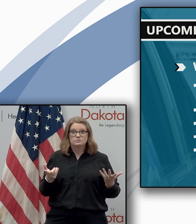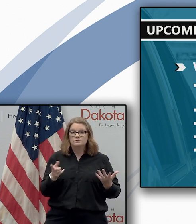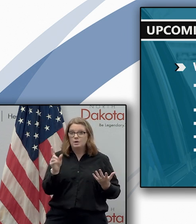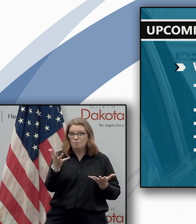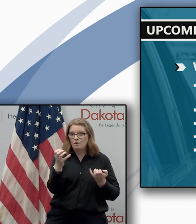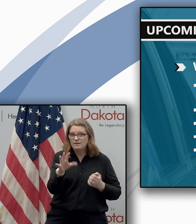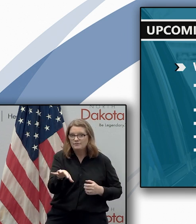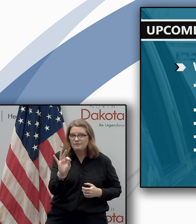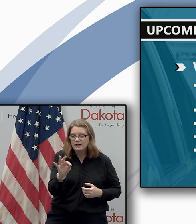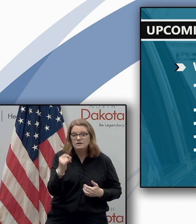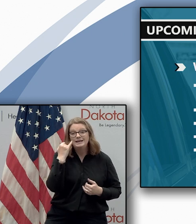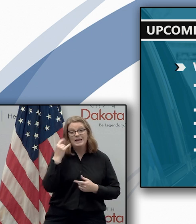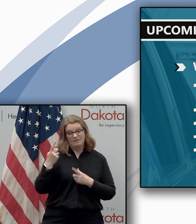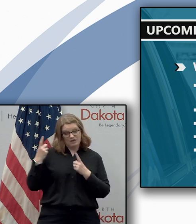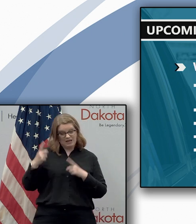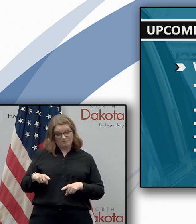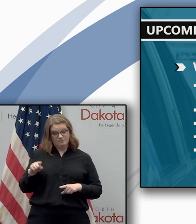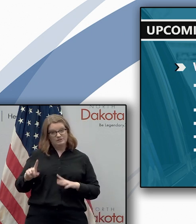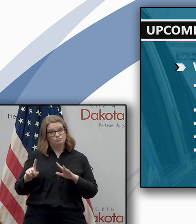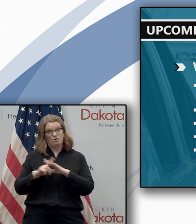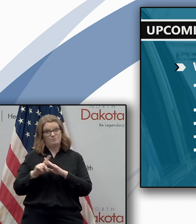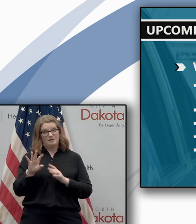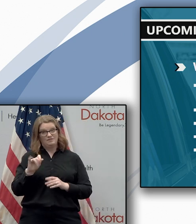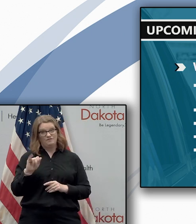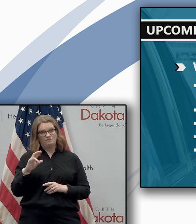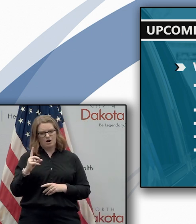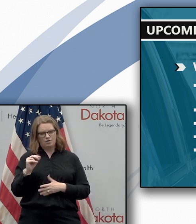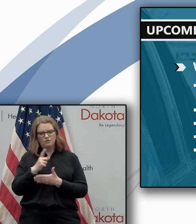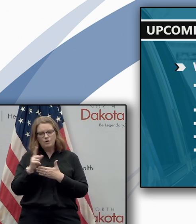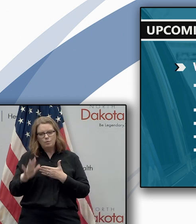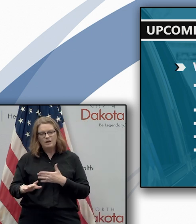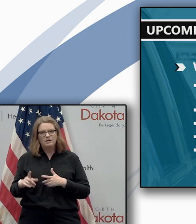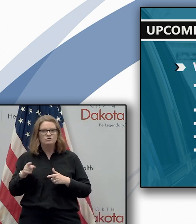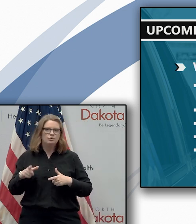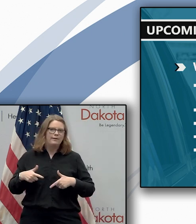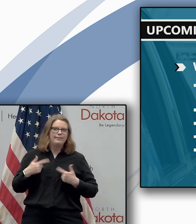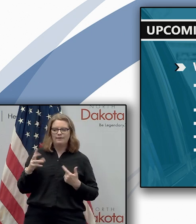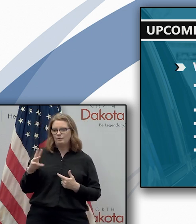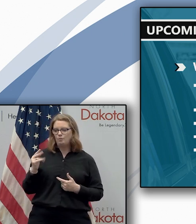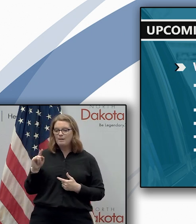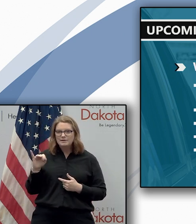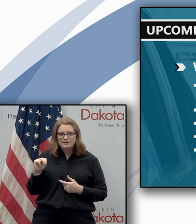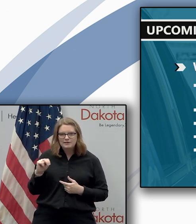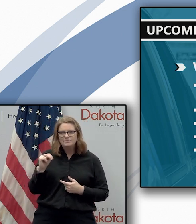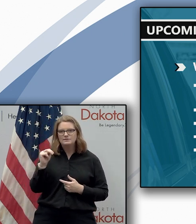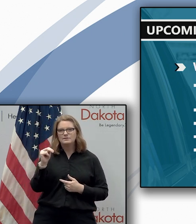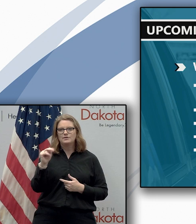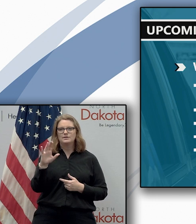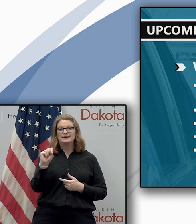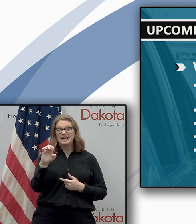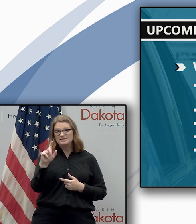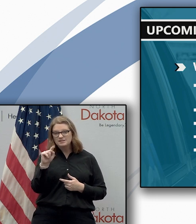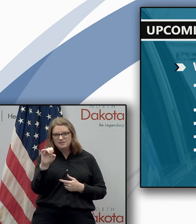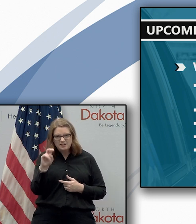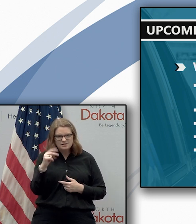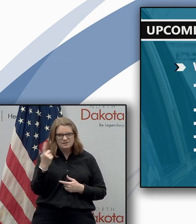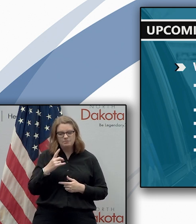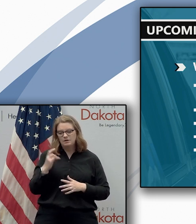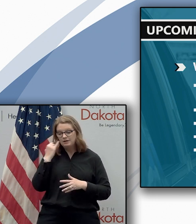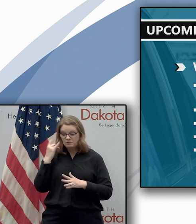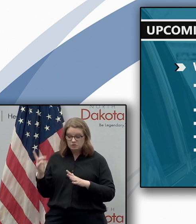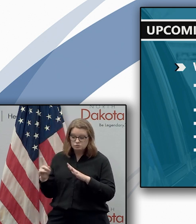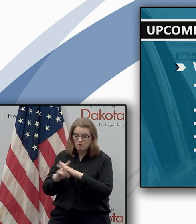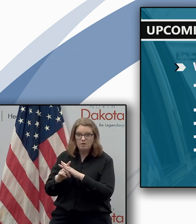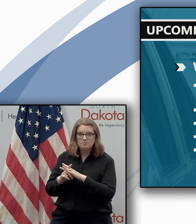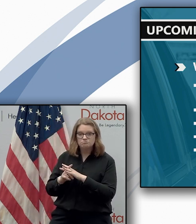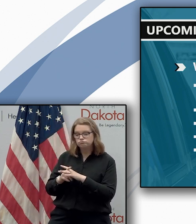just happened to be in fargo for the weekend and you're uh live in wahpeton or hillsborough or or castleton if you're there feel free